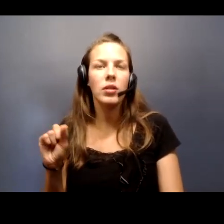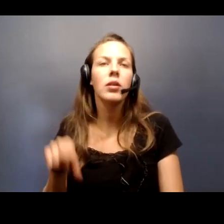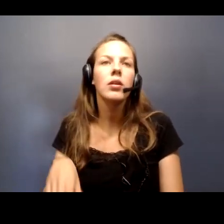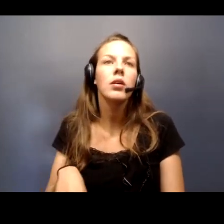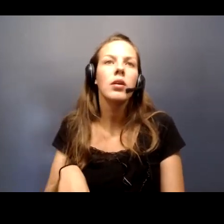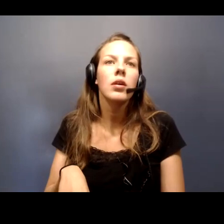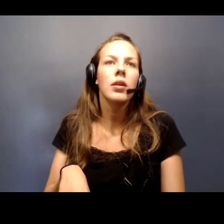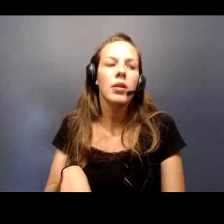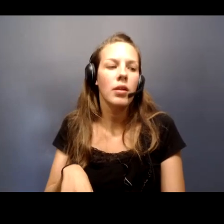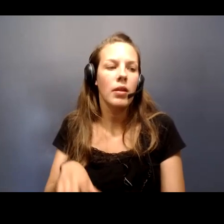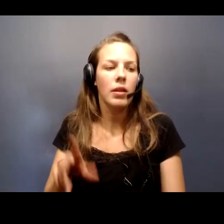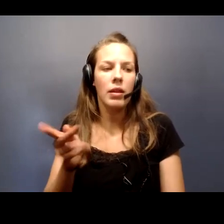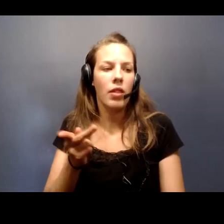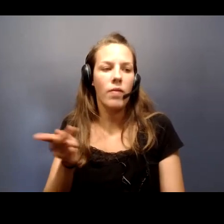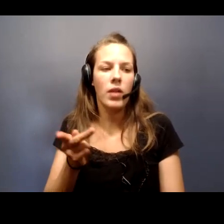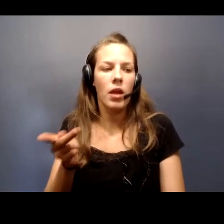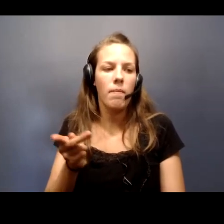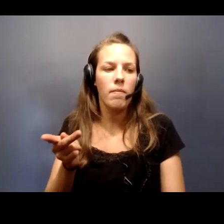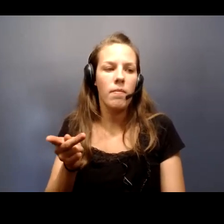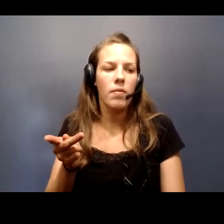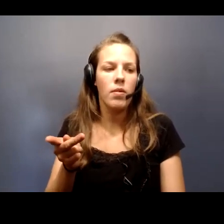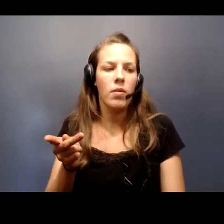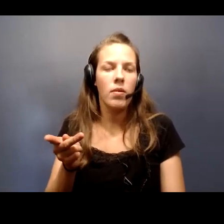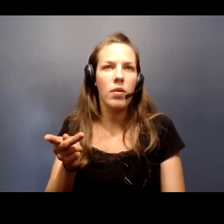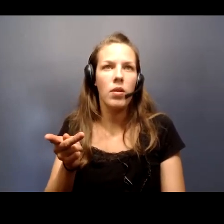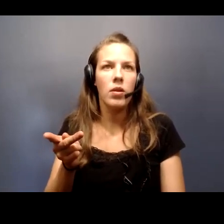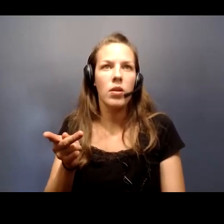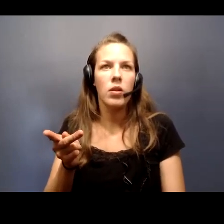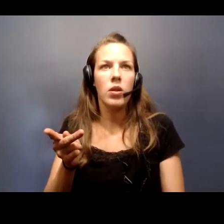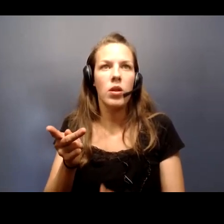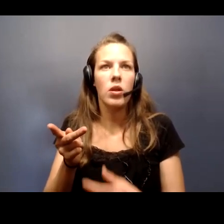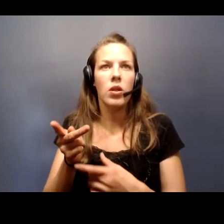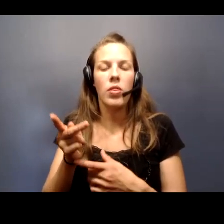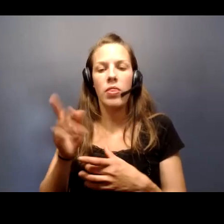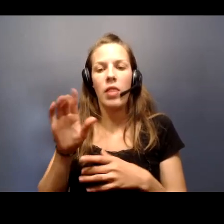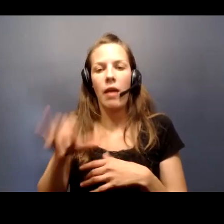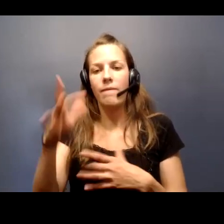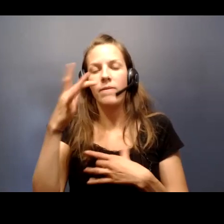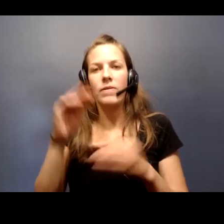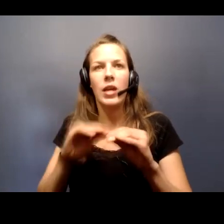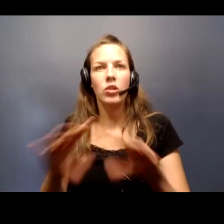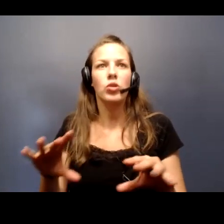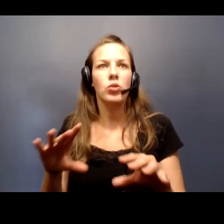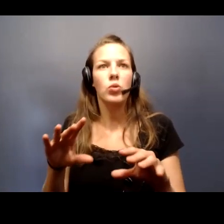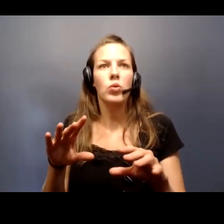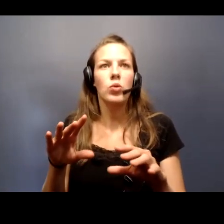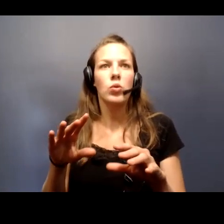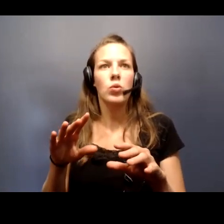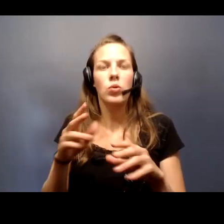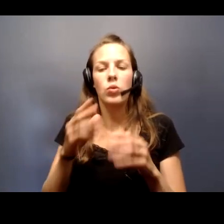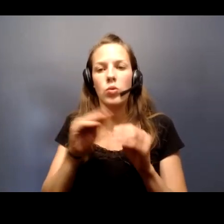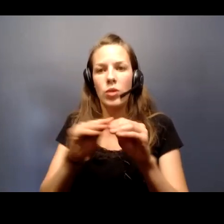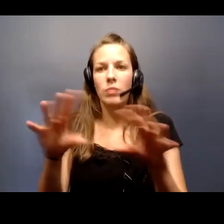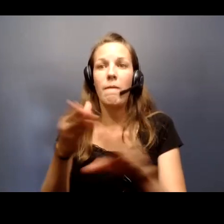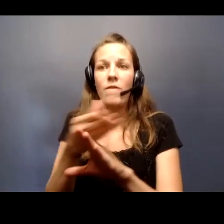Neither of those two prior serious coronavirus infections were transmitted prior to the development of symptoms.